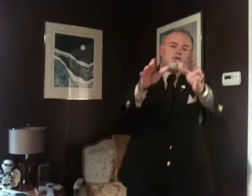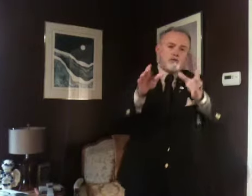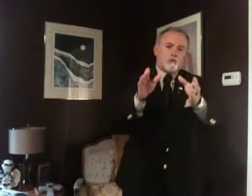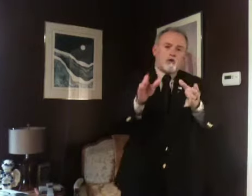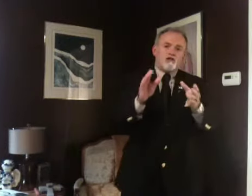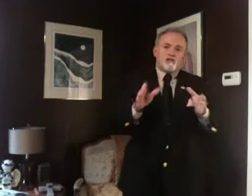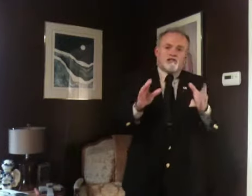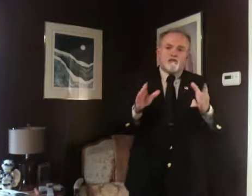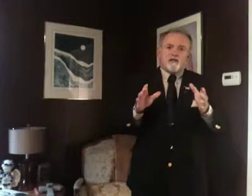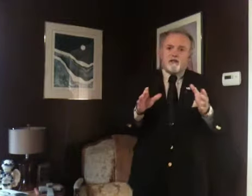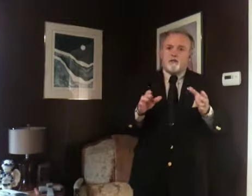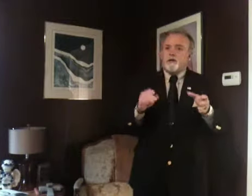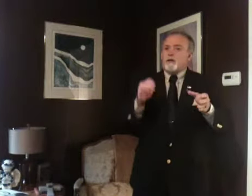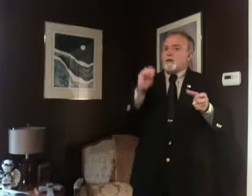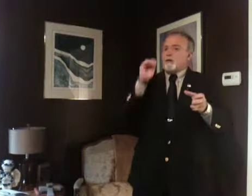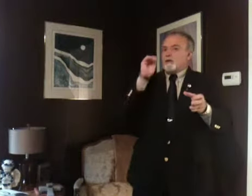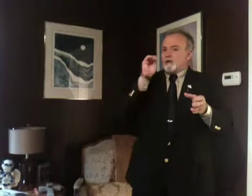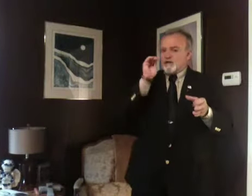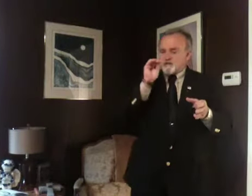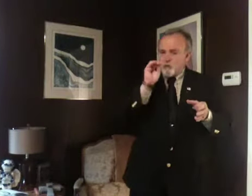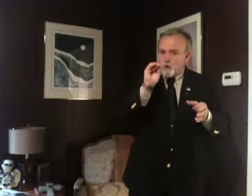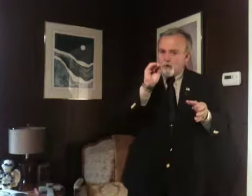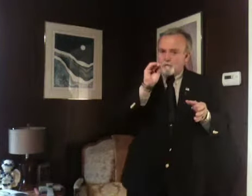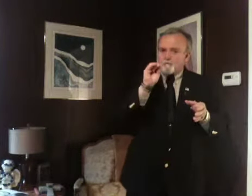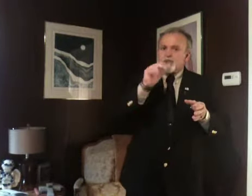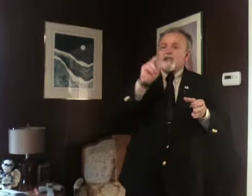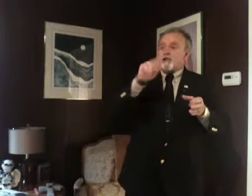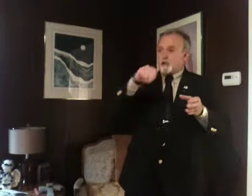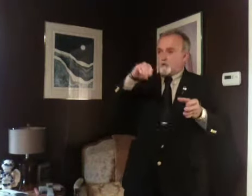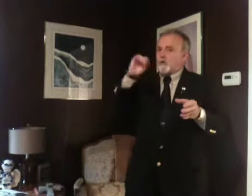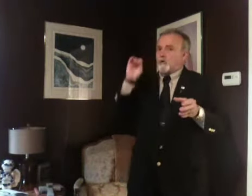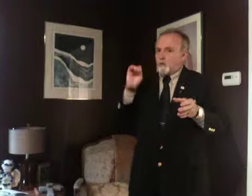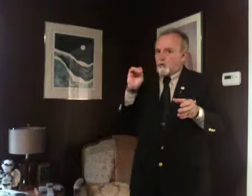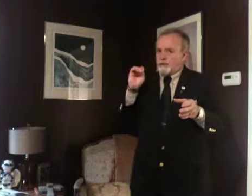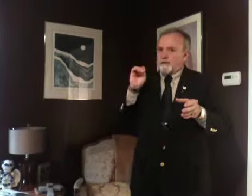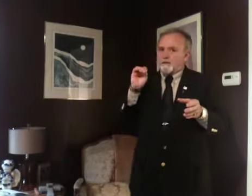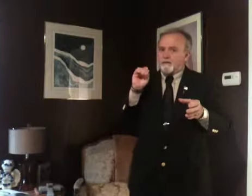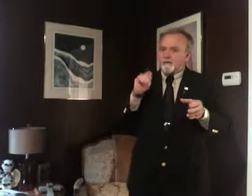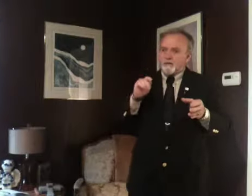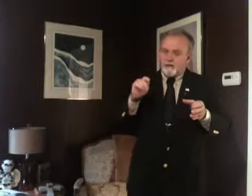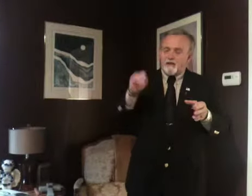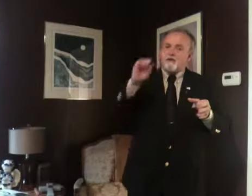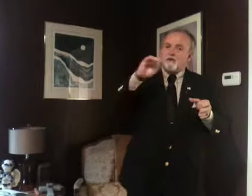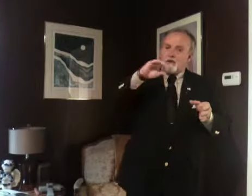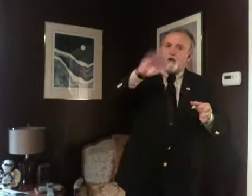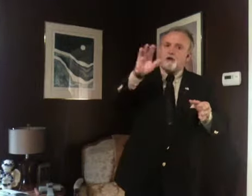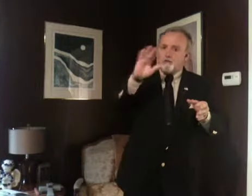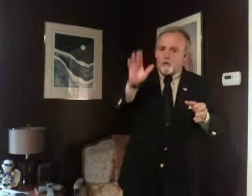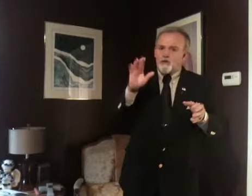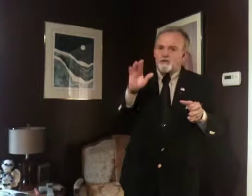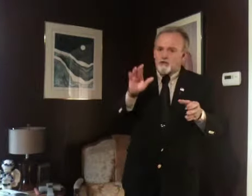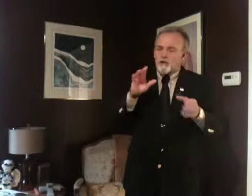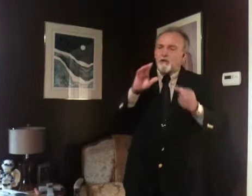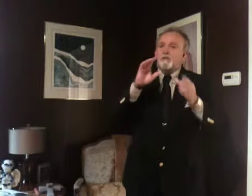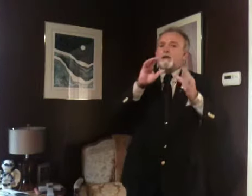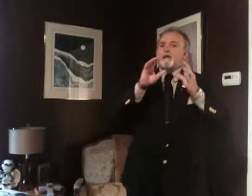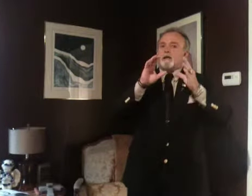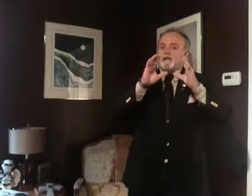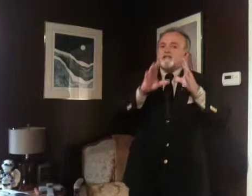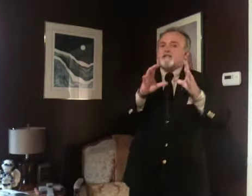sitting there watching this video, this morning and tomorrow morning, and all your mornings to come, this is